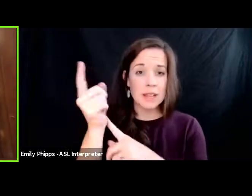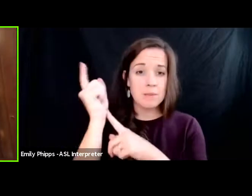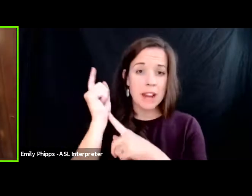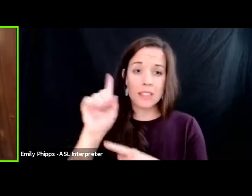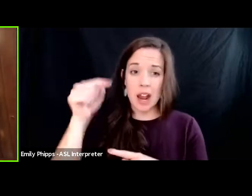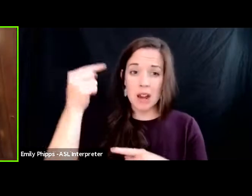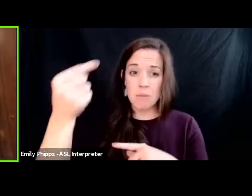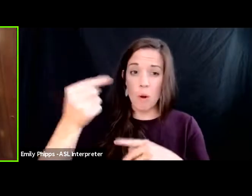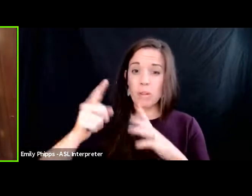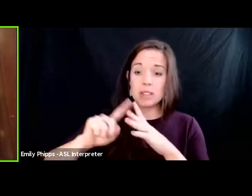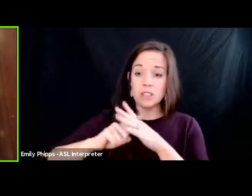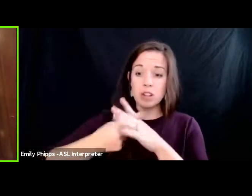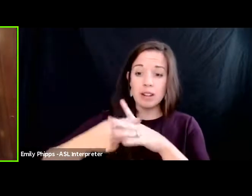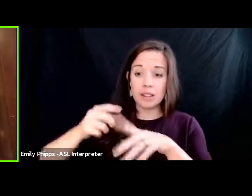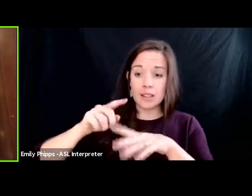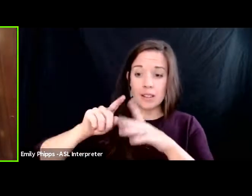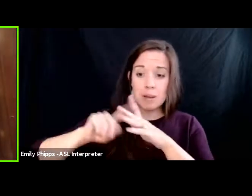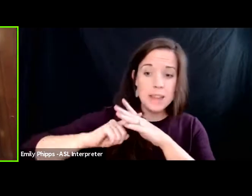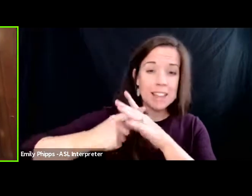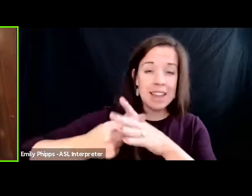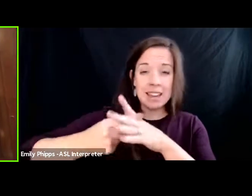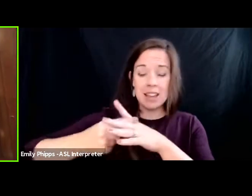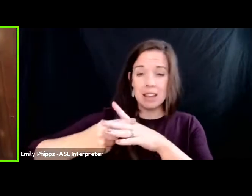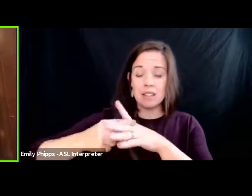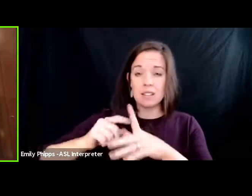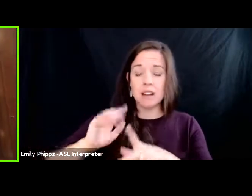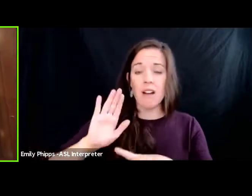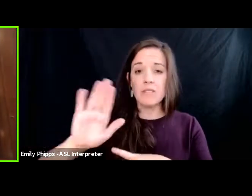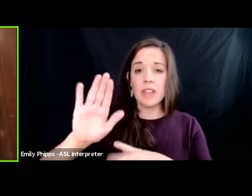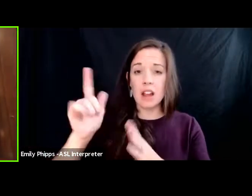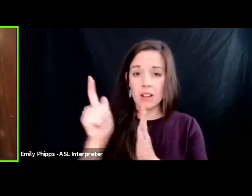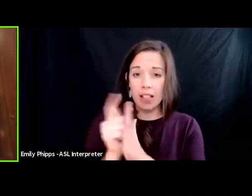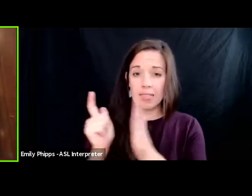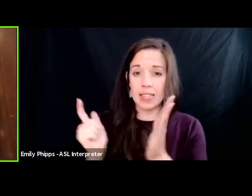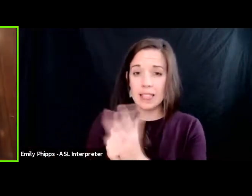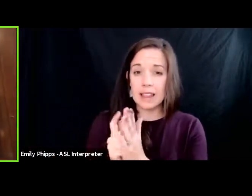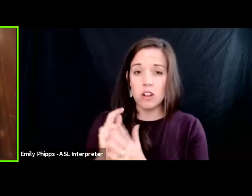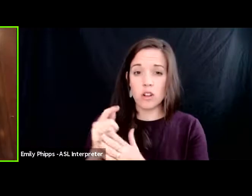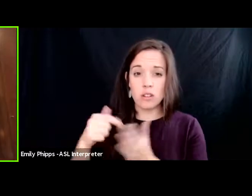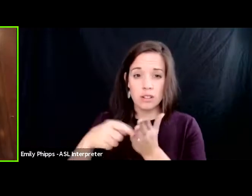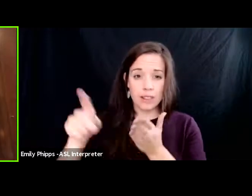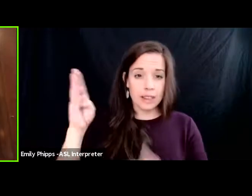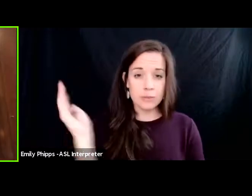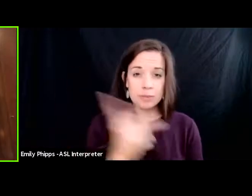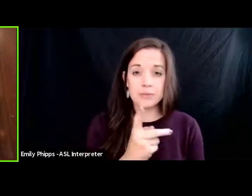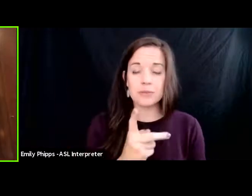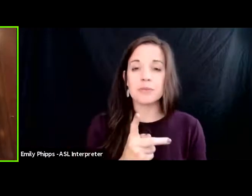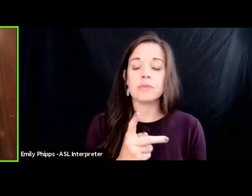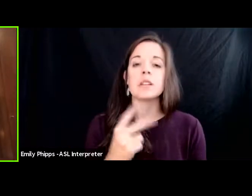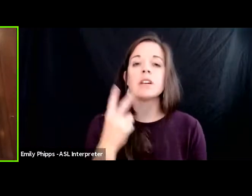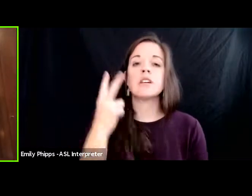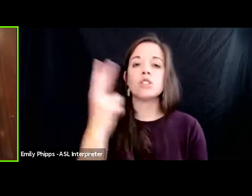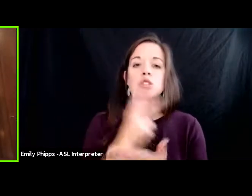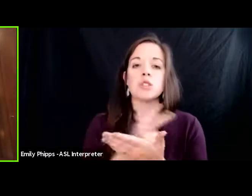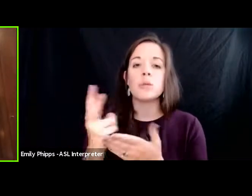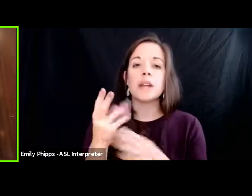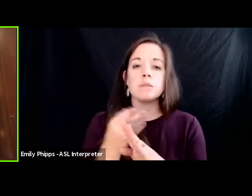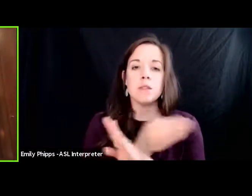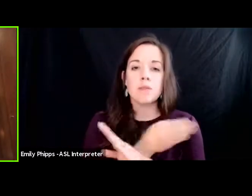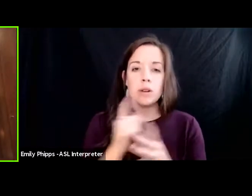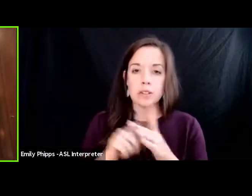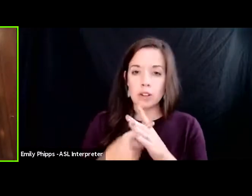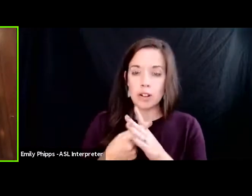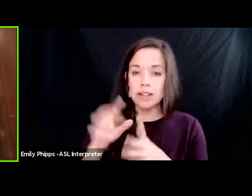to the beginning of their legal retaliation two weeks before the ecuadorian judgment was issued in february of 2011